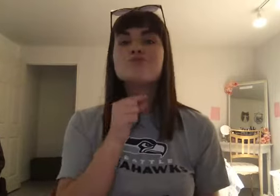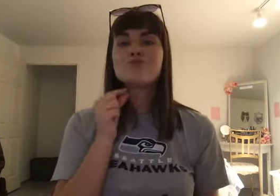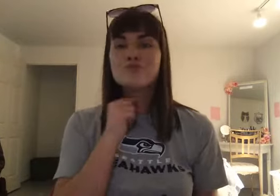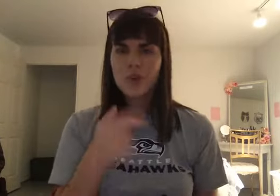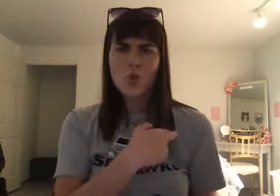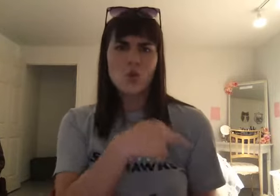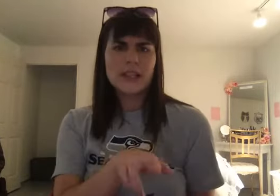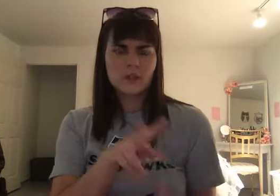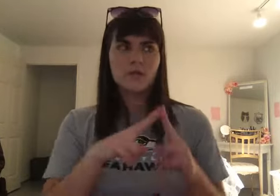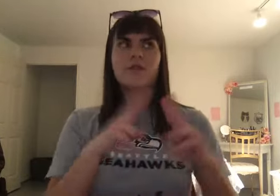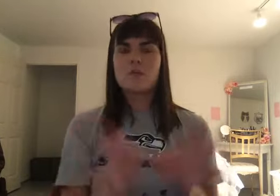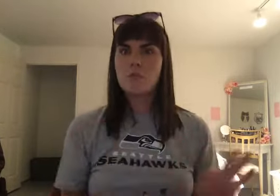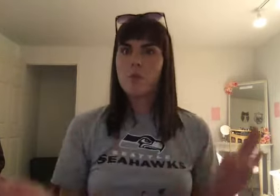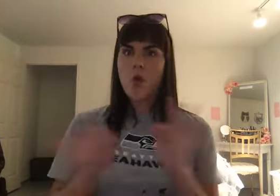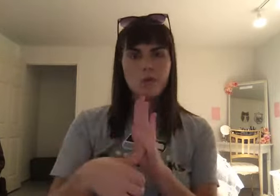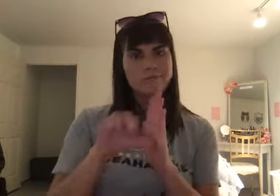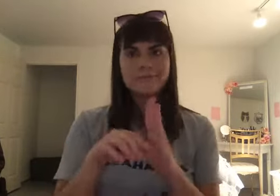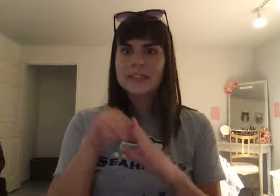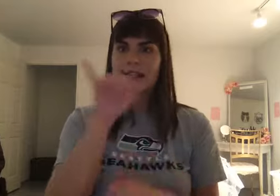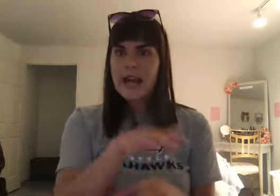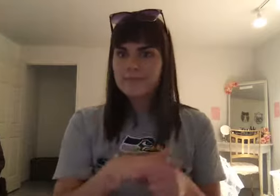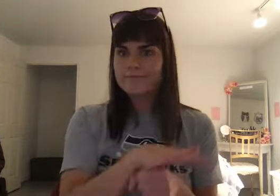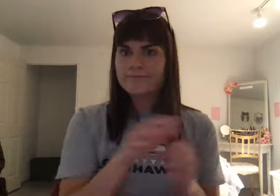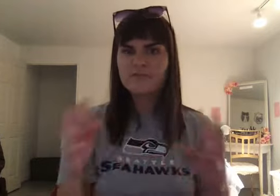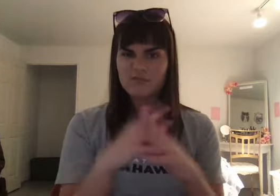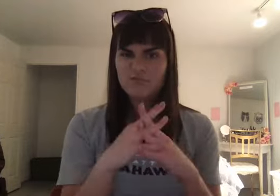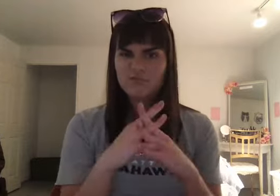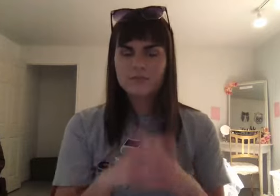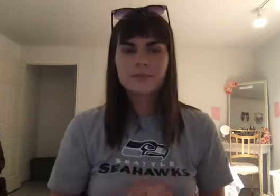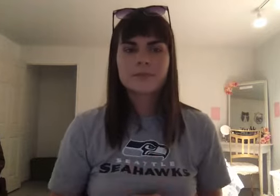very important to this civilization. However,